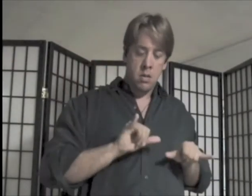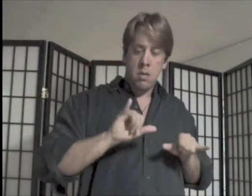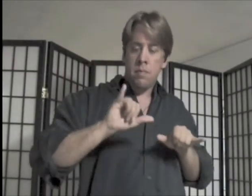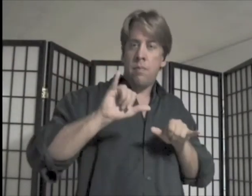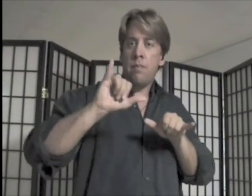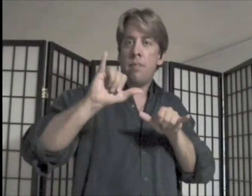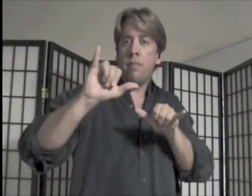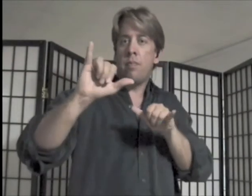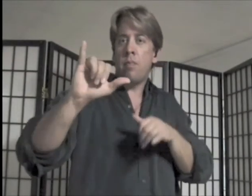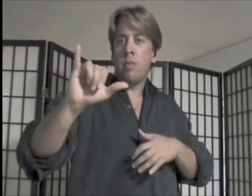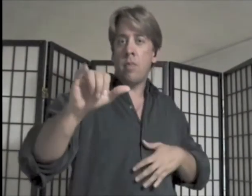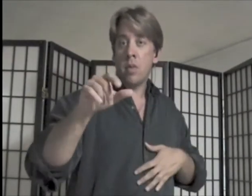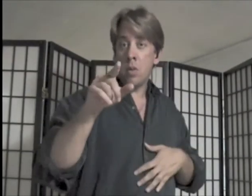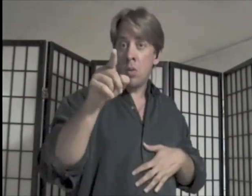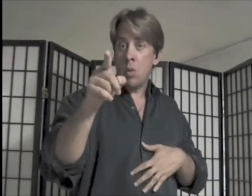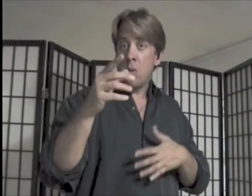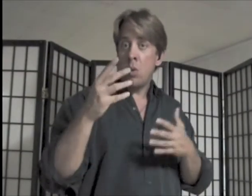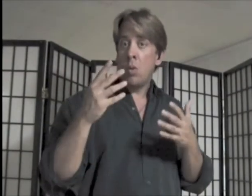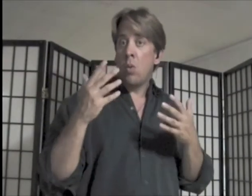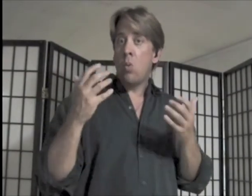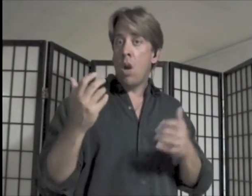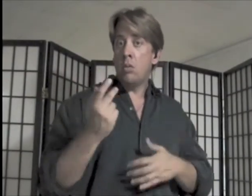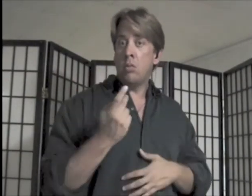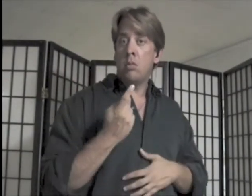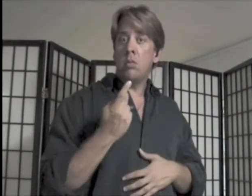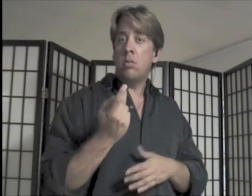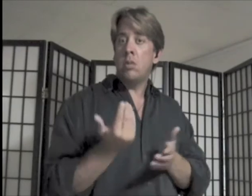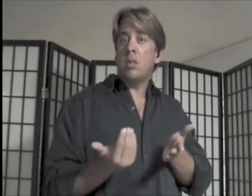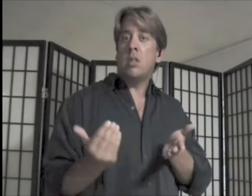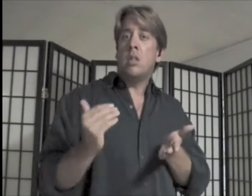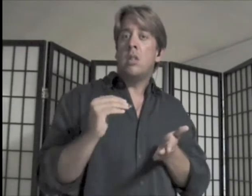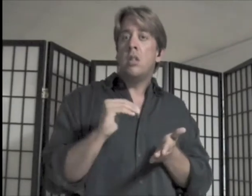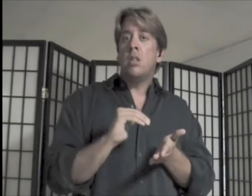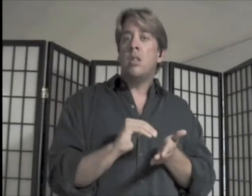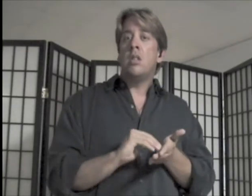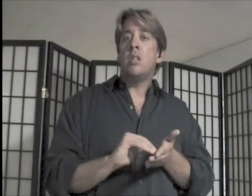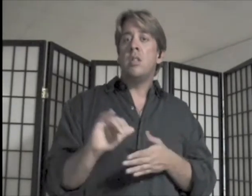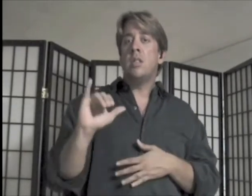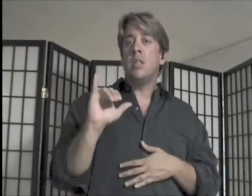You wanna make a memory You